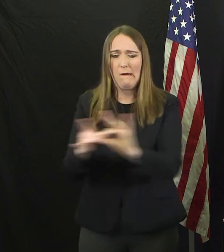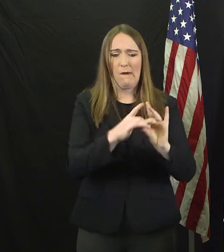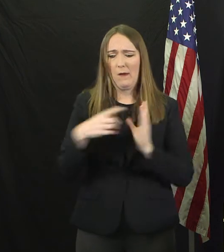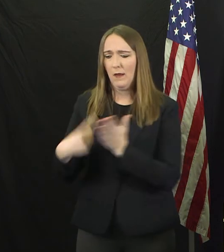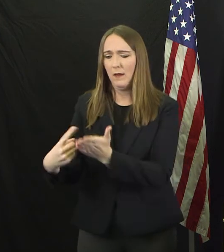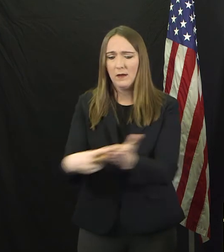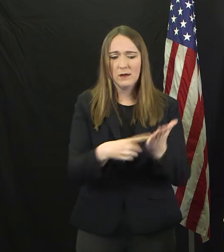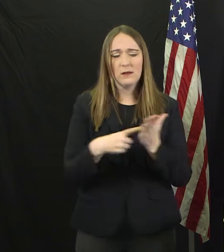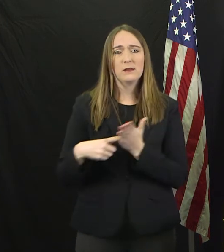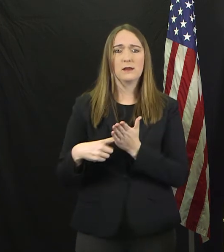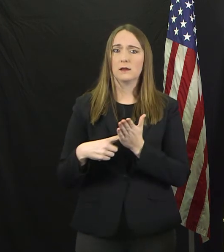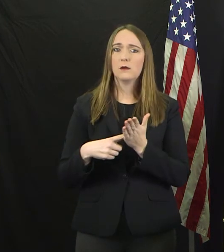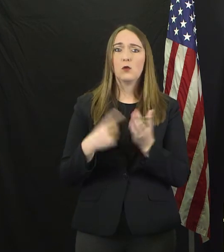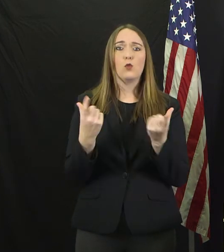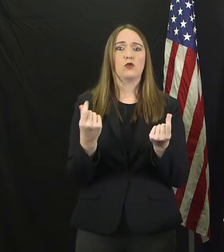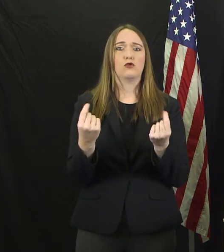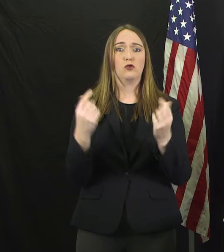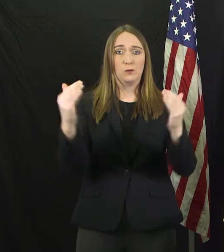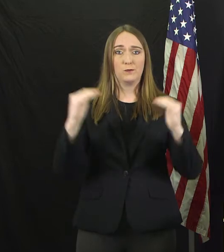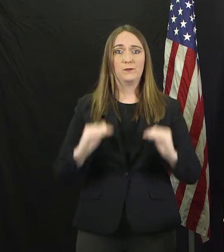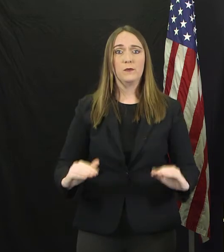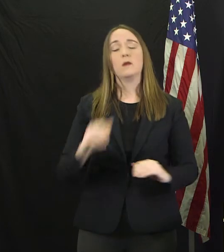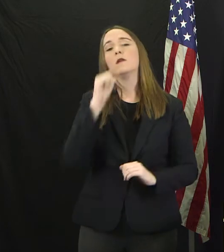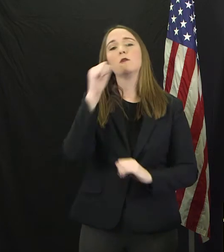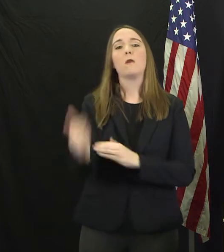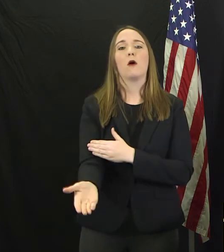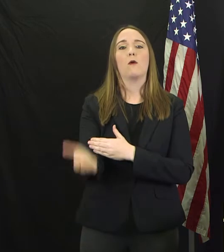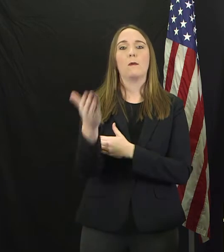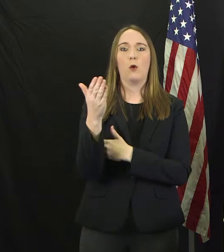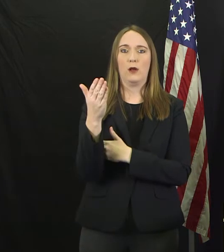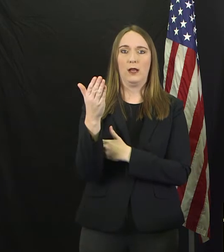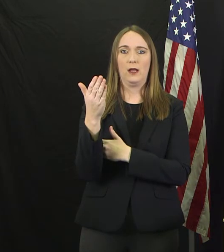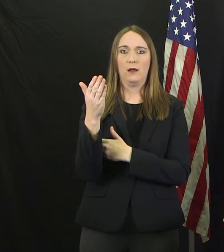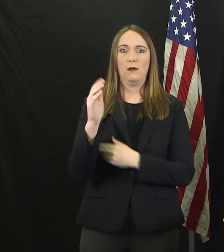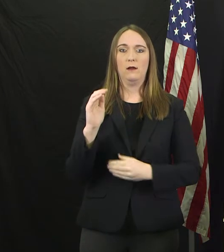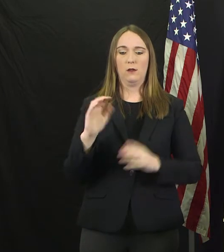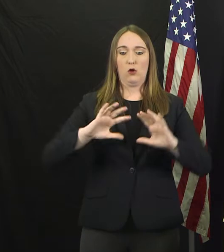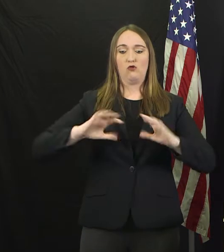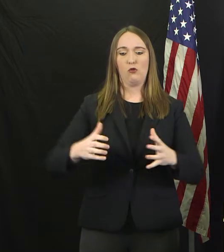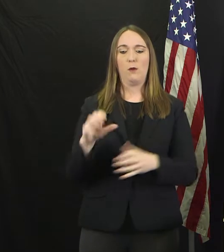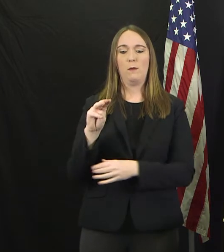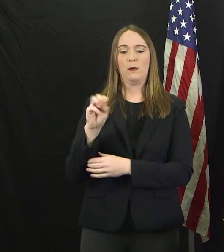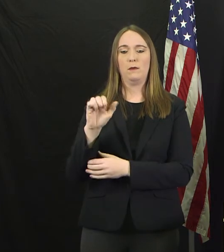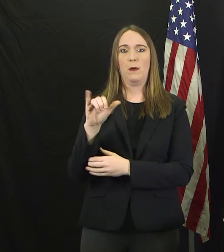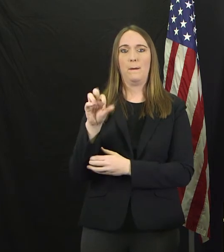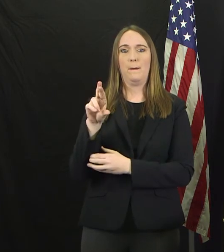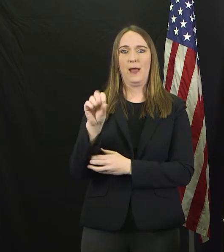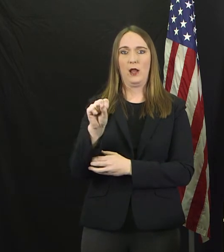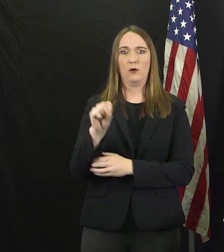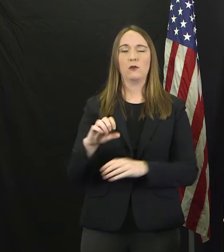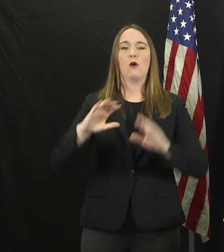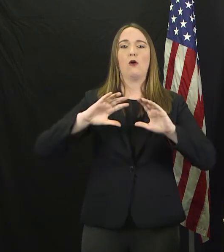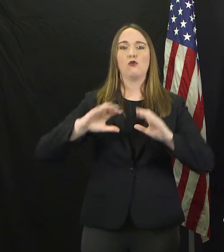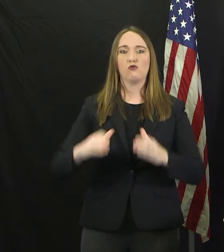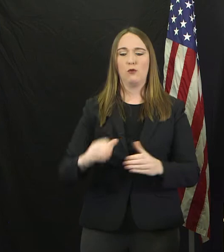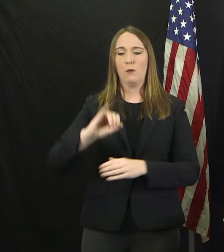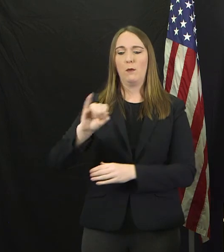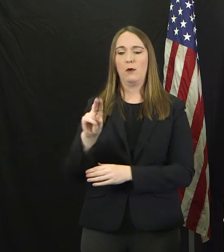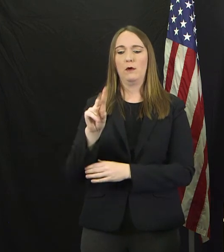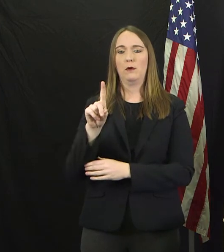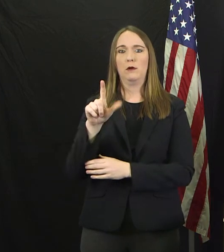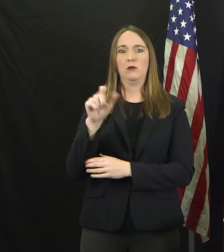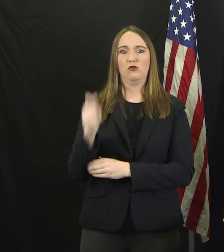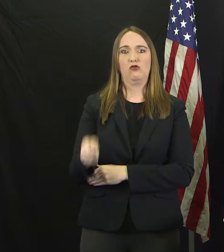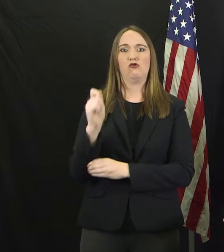morning, you will have a coordinated message from the big city mayors and the county judges in response to COVID